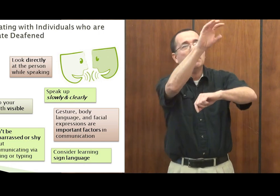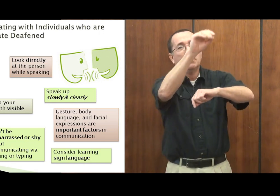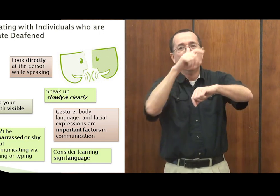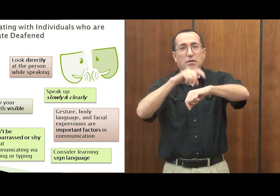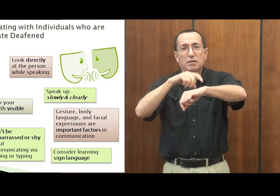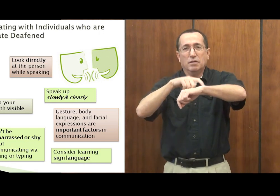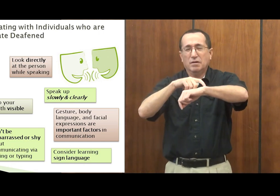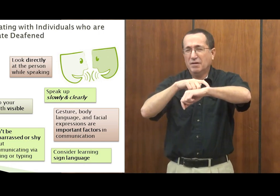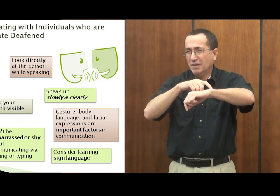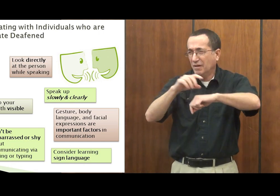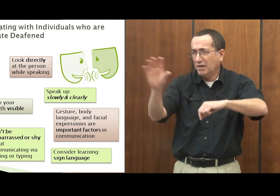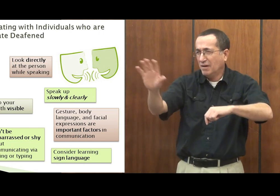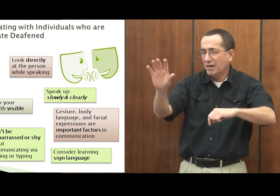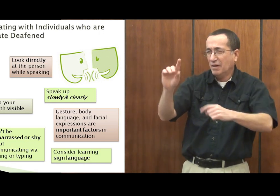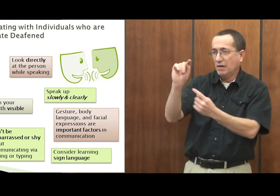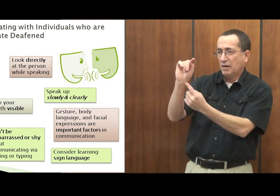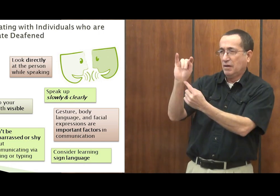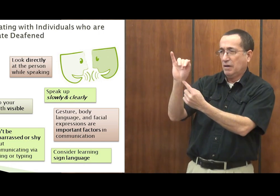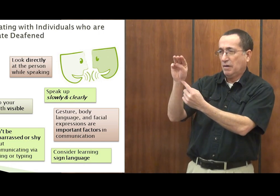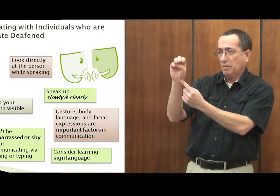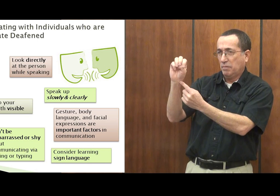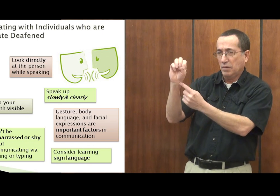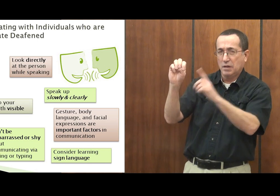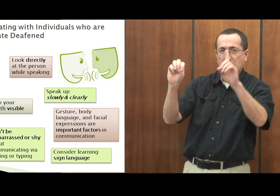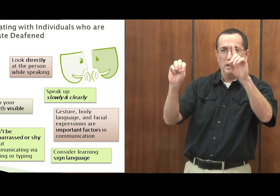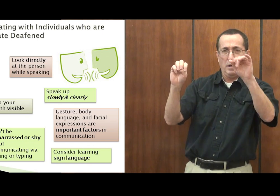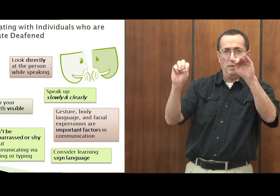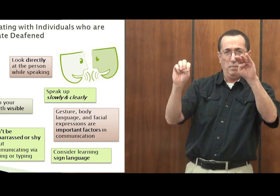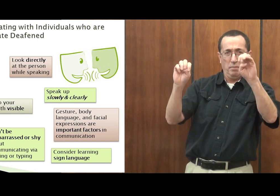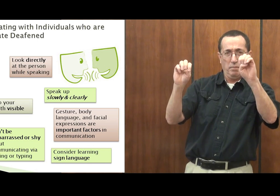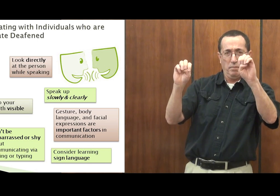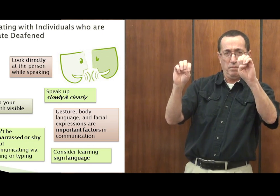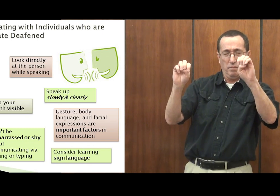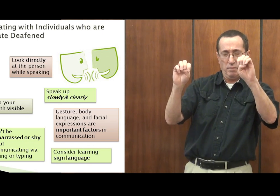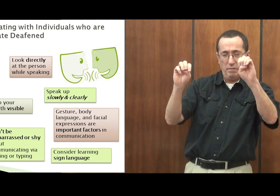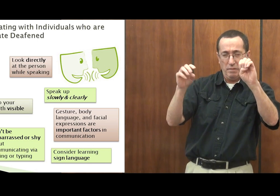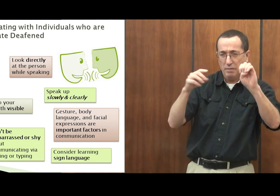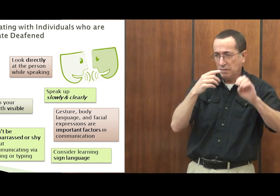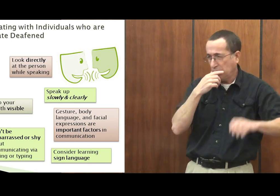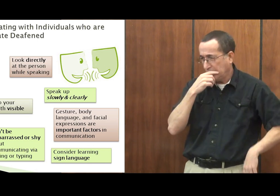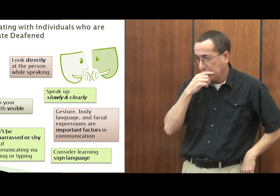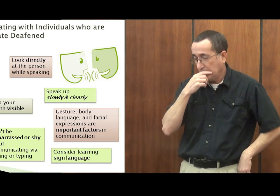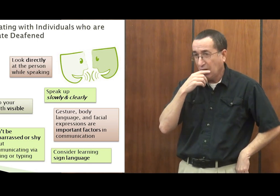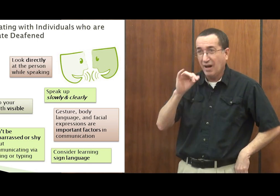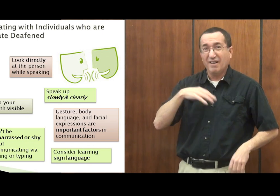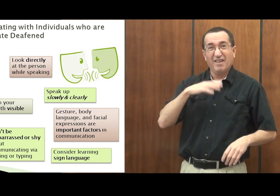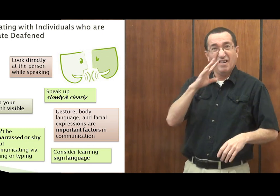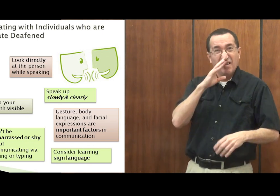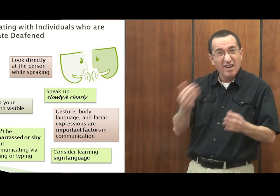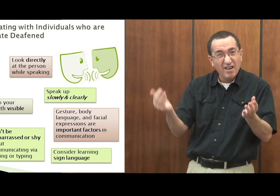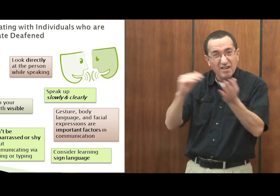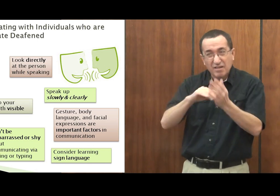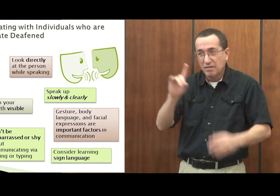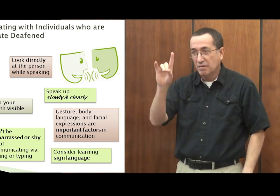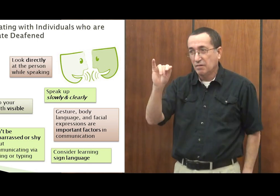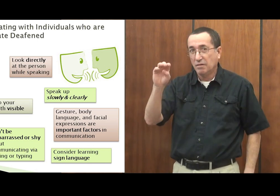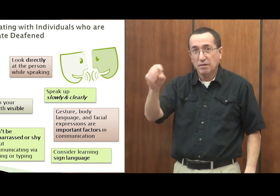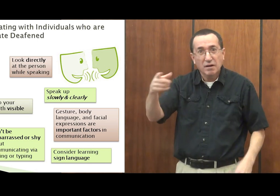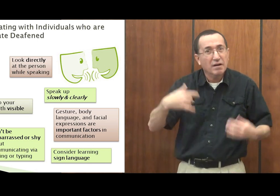the time. Yes. No. Time, dime, they look very similar on the fence. Are you going to